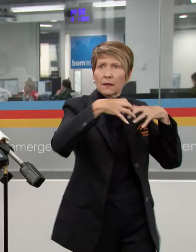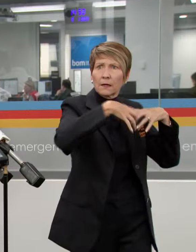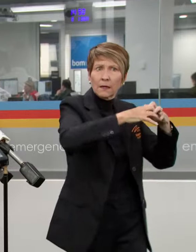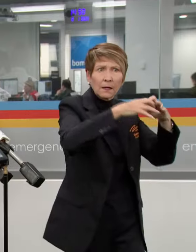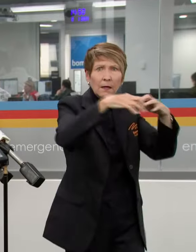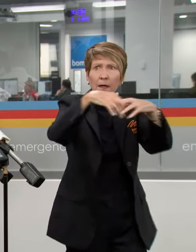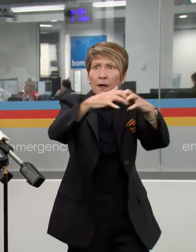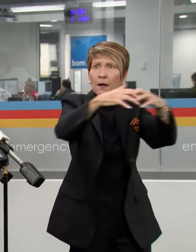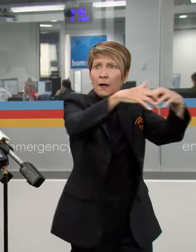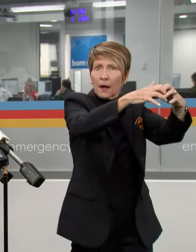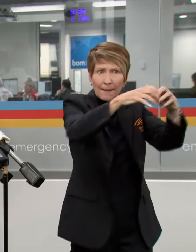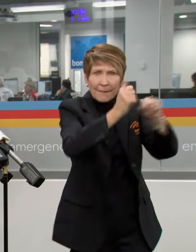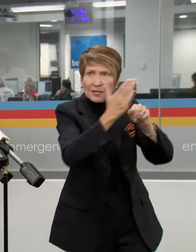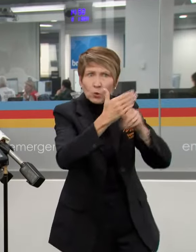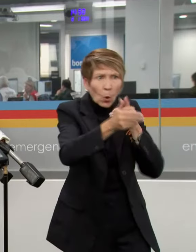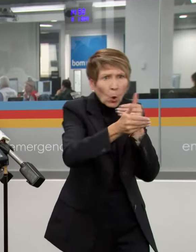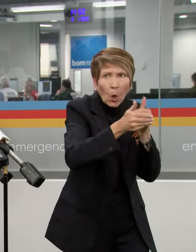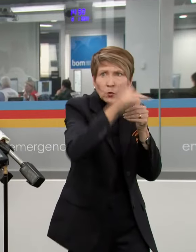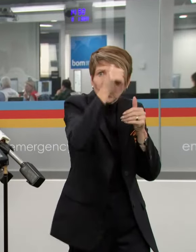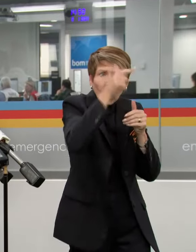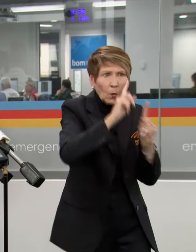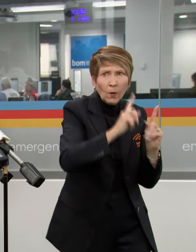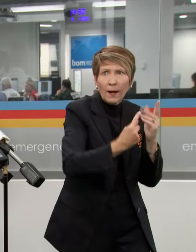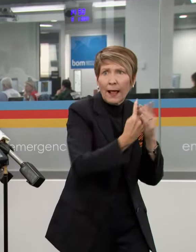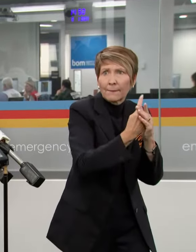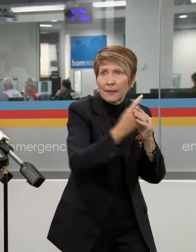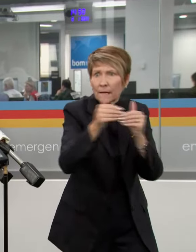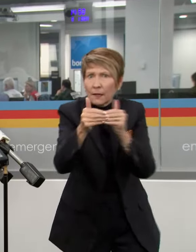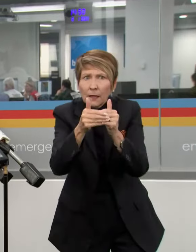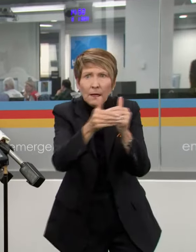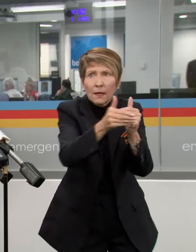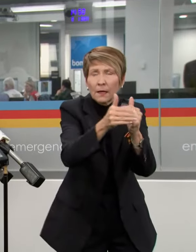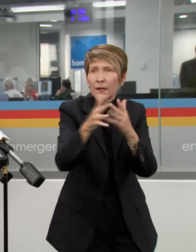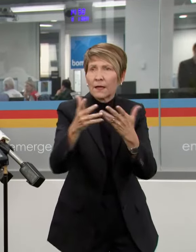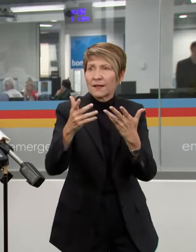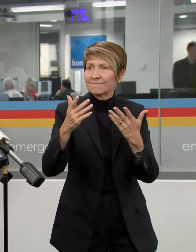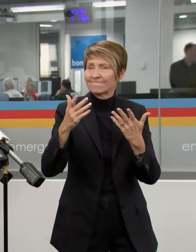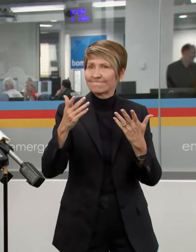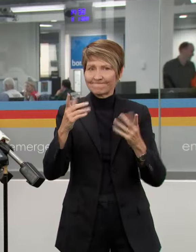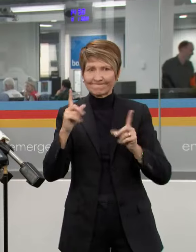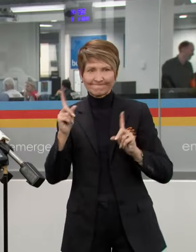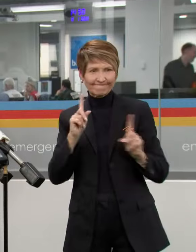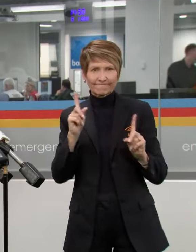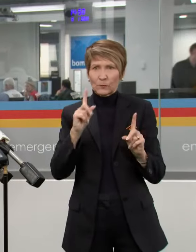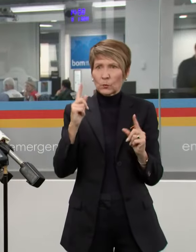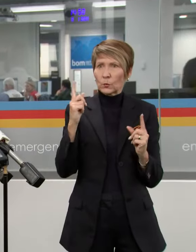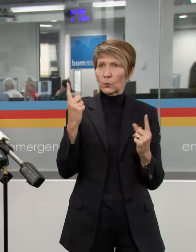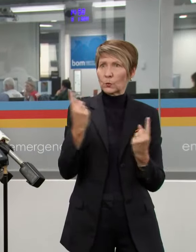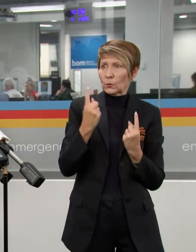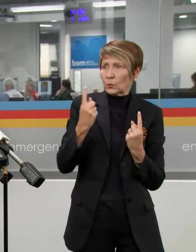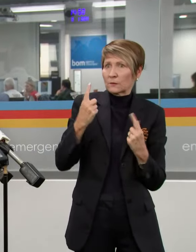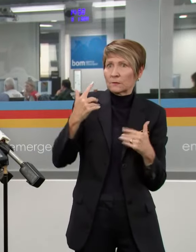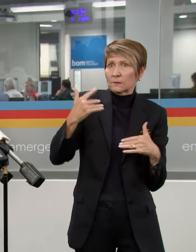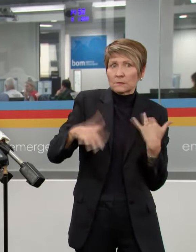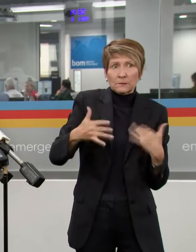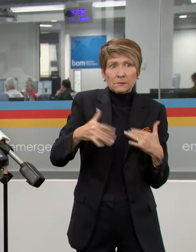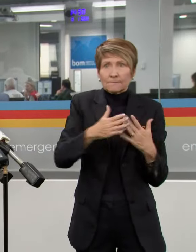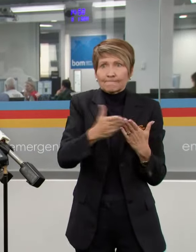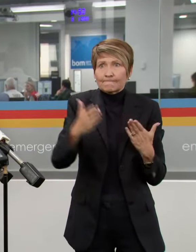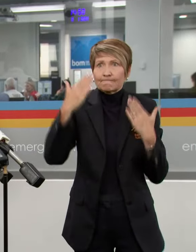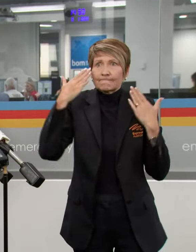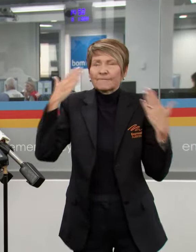be some impacts from the floods. There will be. How much is really hard to say. It's an imperfect science around forecasting.